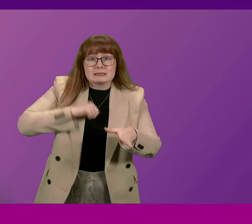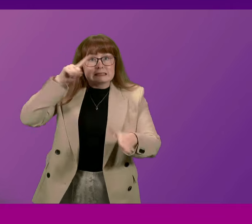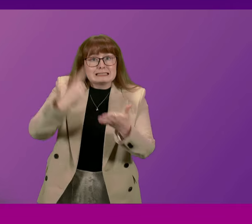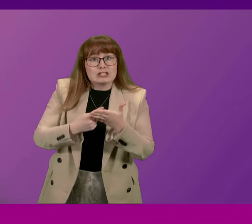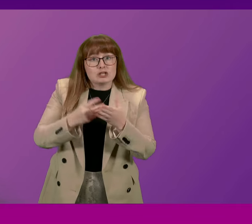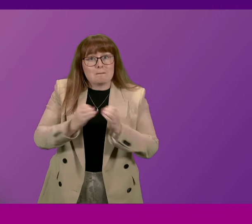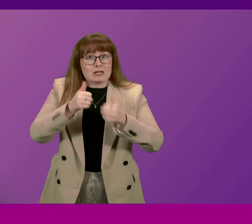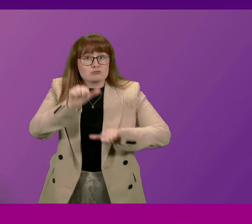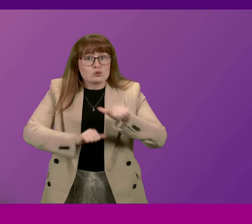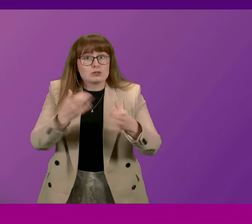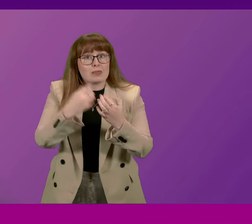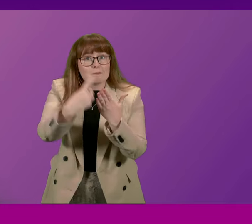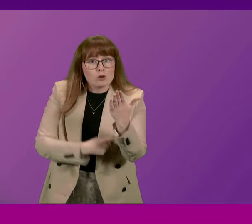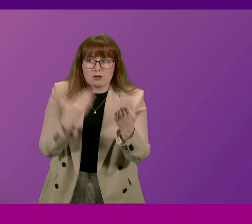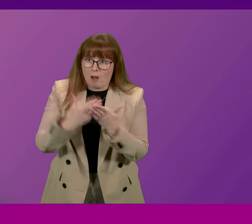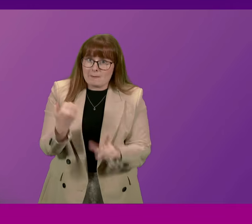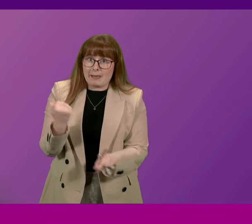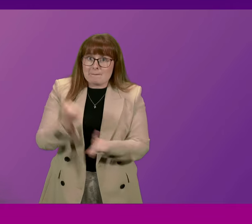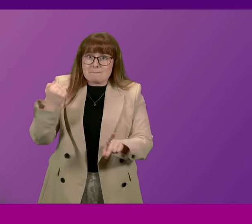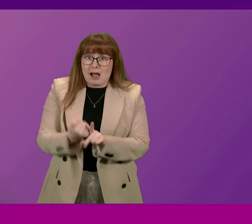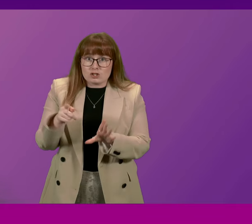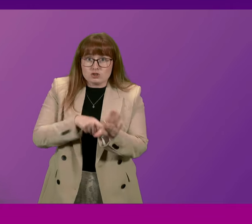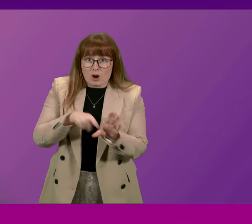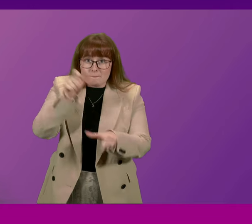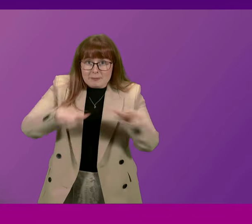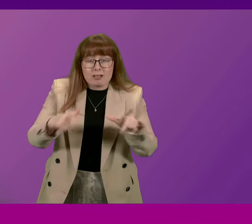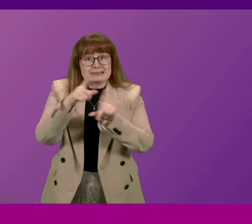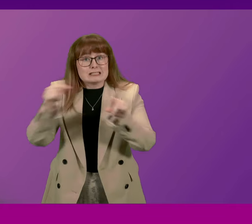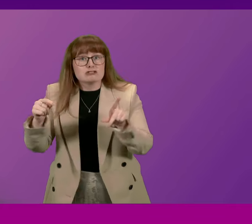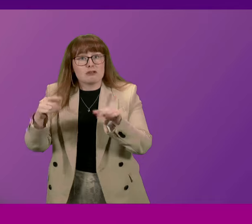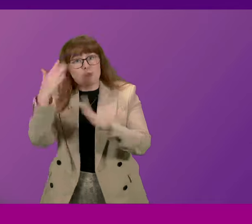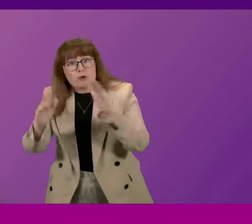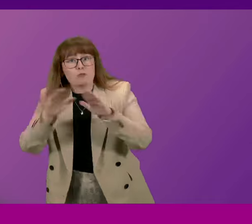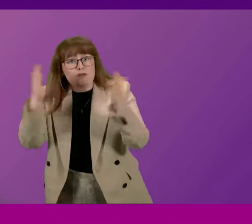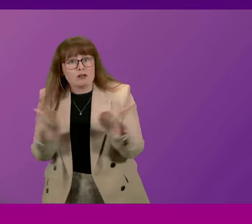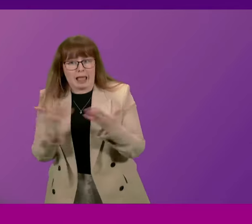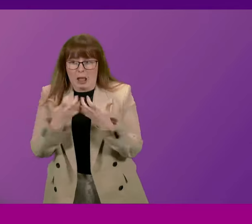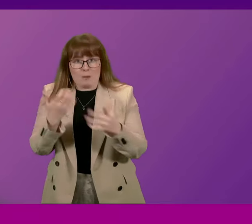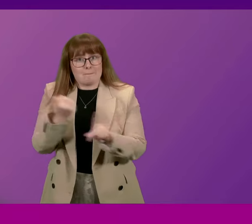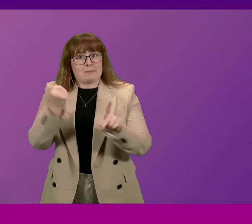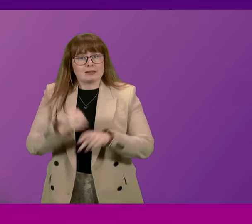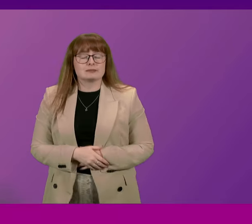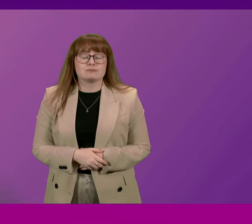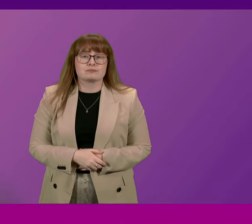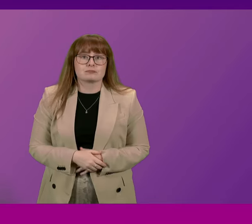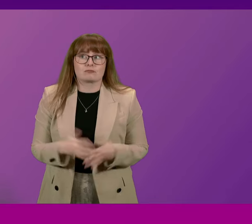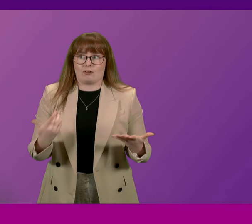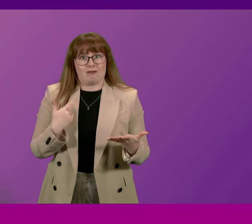in the decision-making process for policies that affect the online space and the digital landscape? First Minister. President,